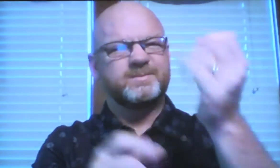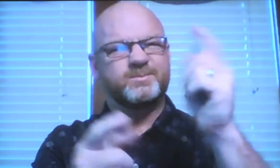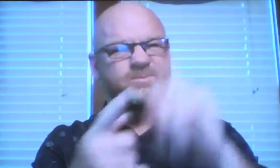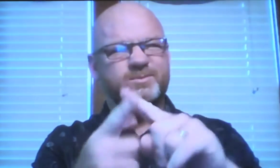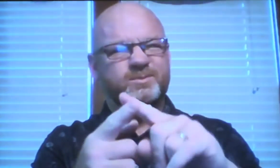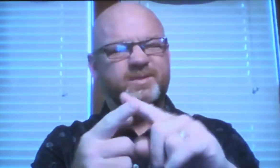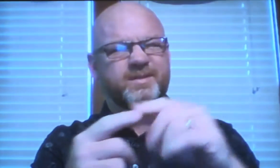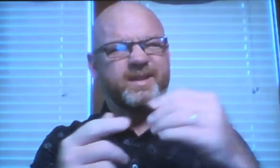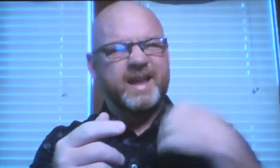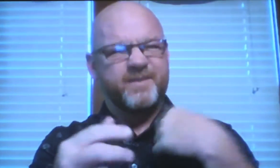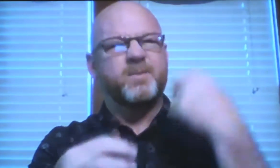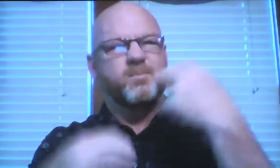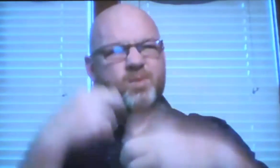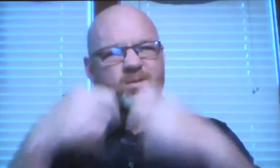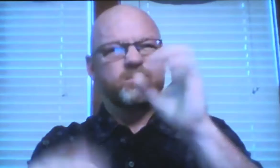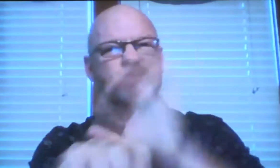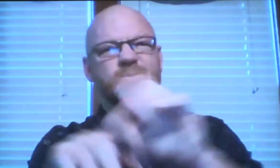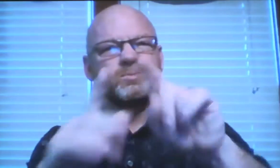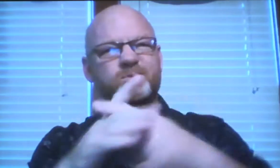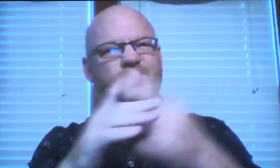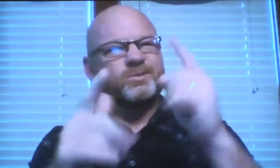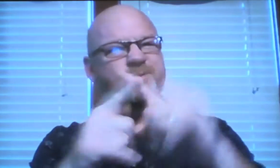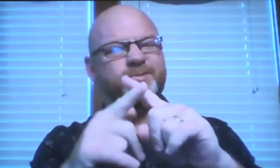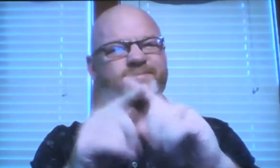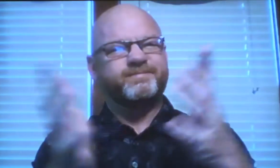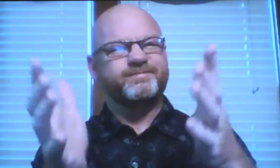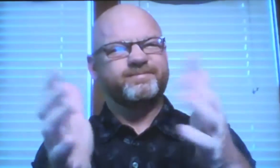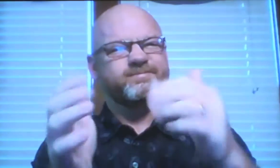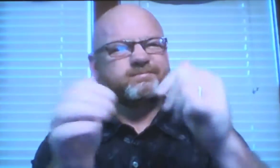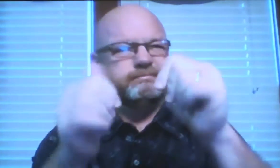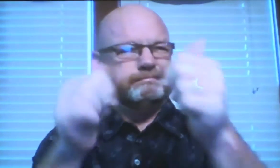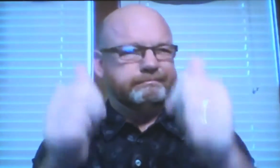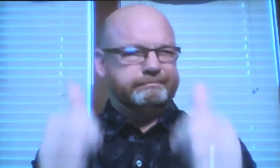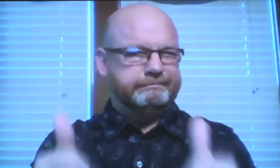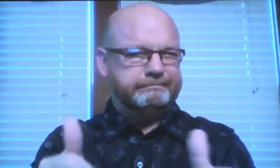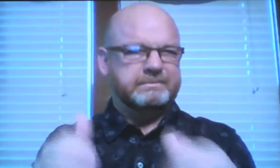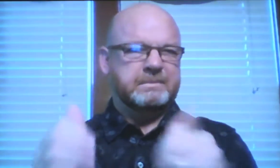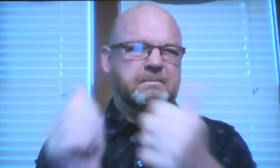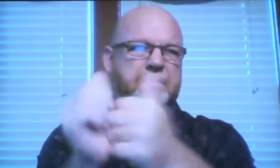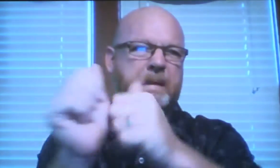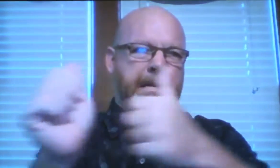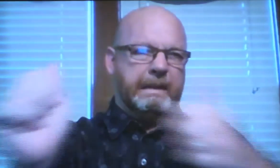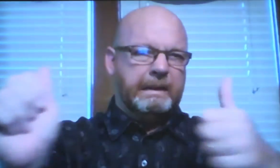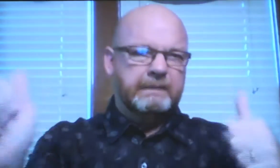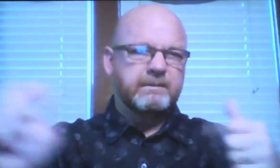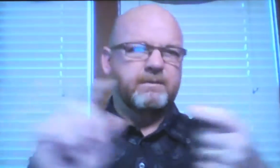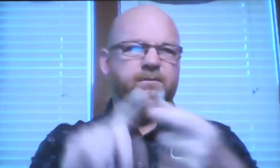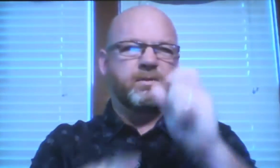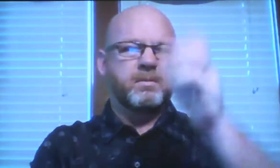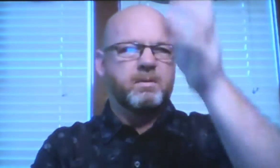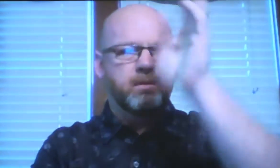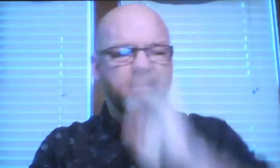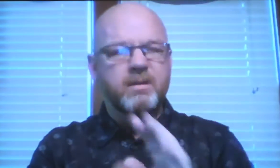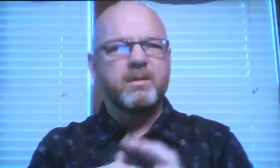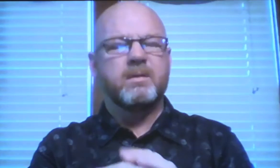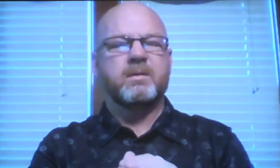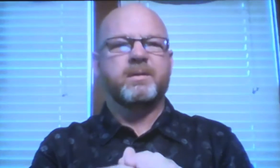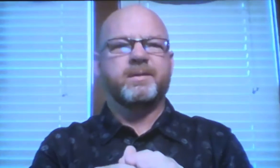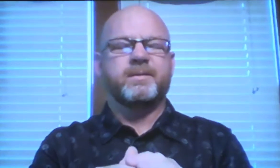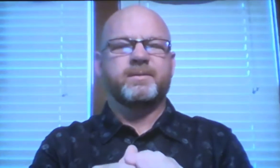years, things started, they started having problems. Things were declining, they backslid, they